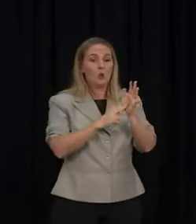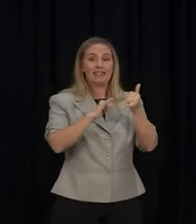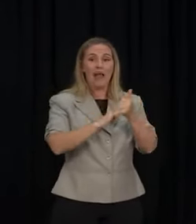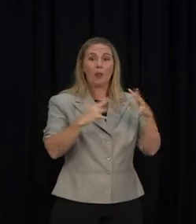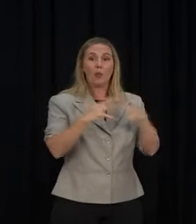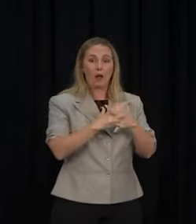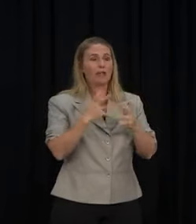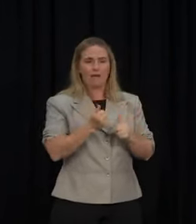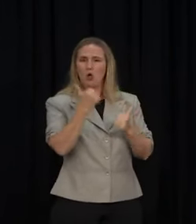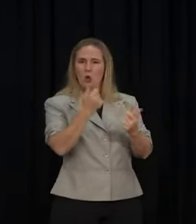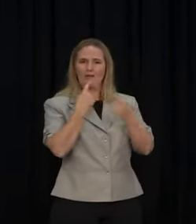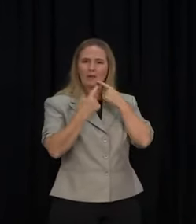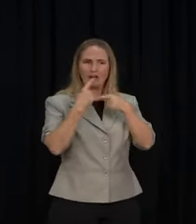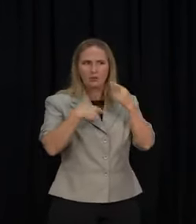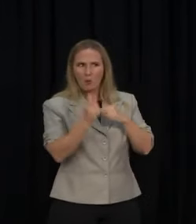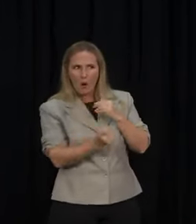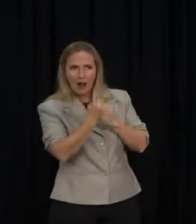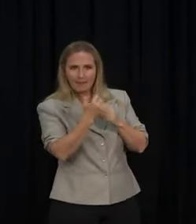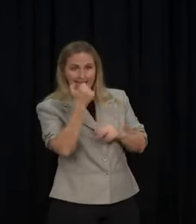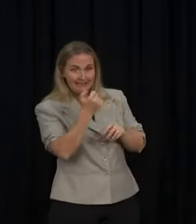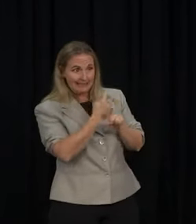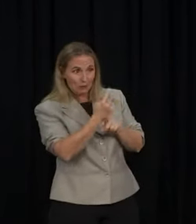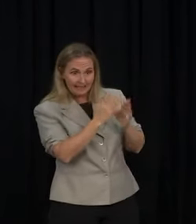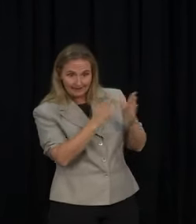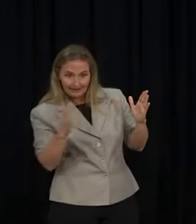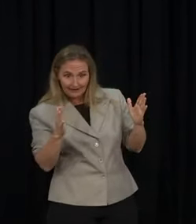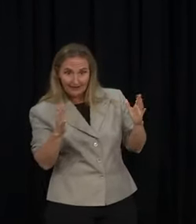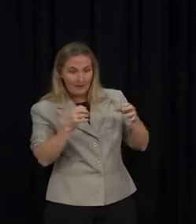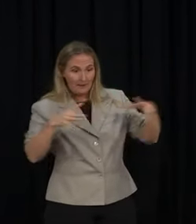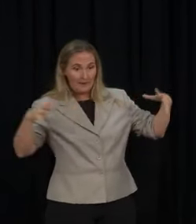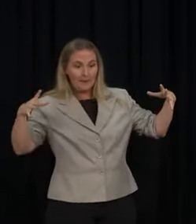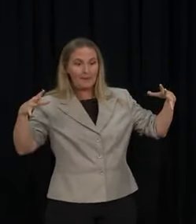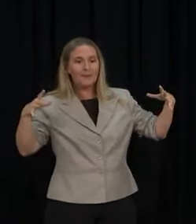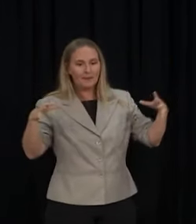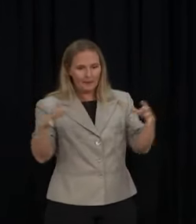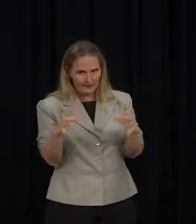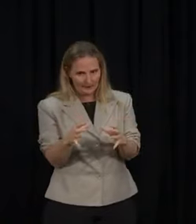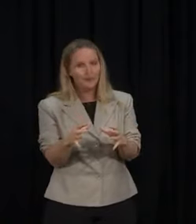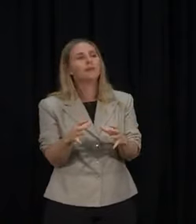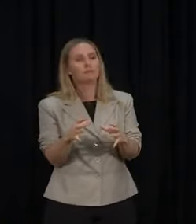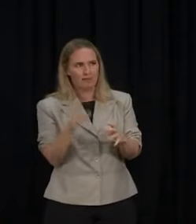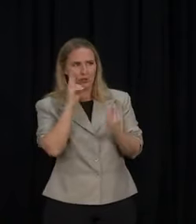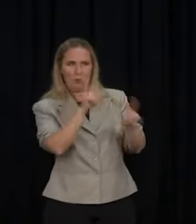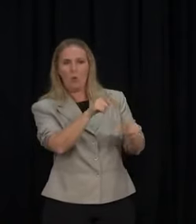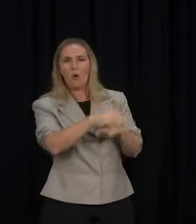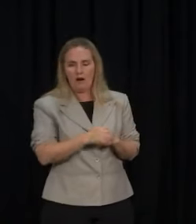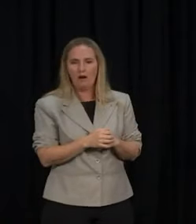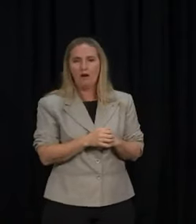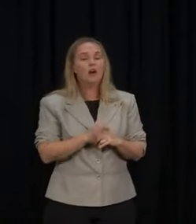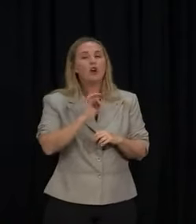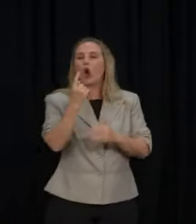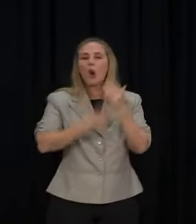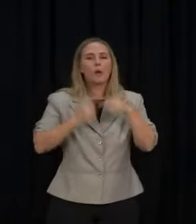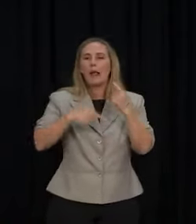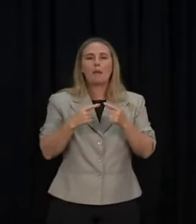about what happened after that sort of six-week period, and as things come off their peak. As the Prime Minister said, it's not just about cases, it is about the way people